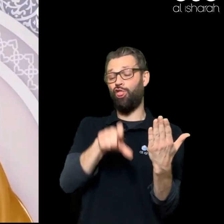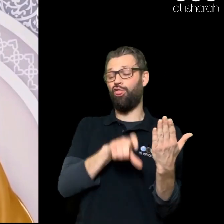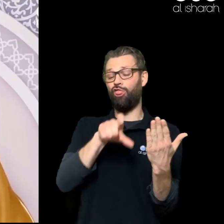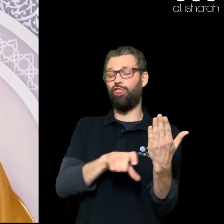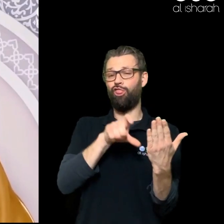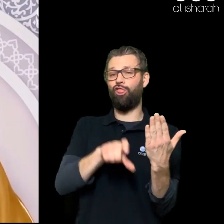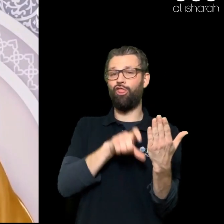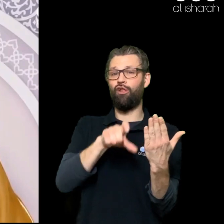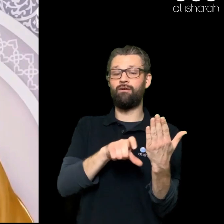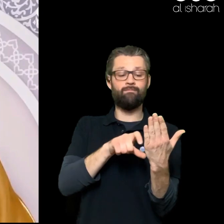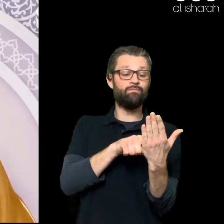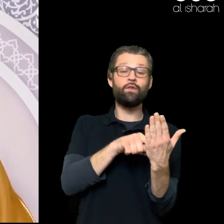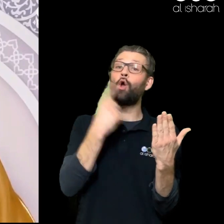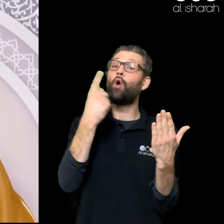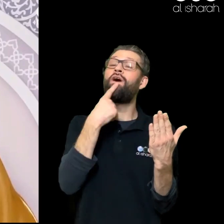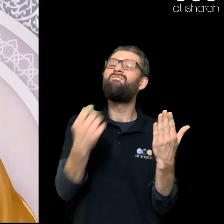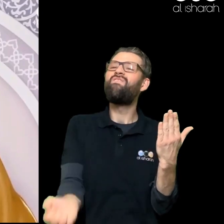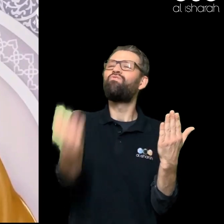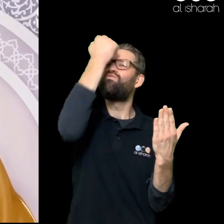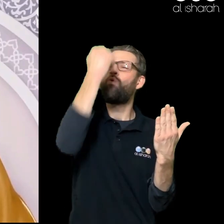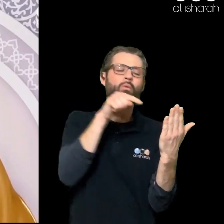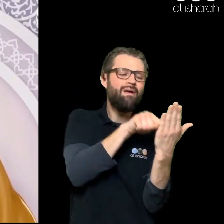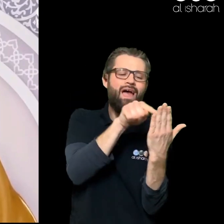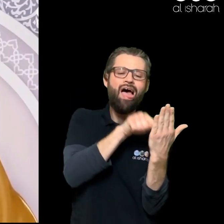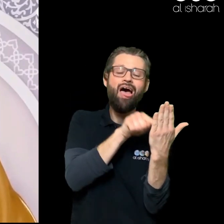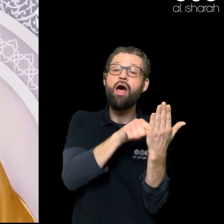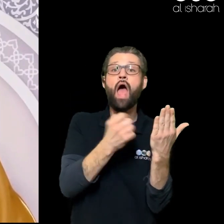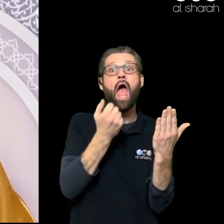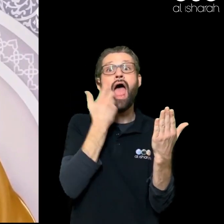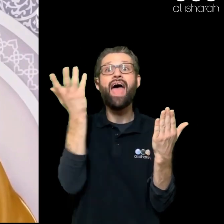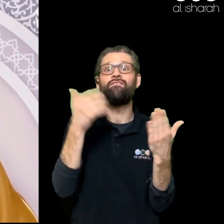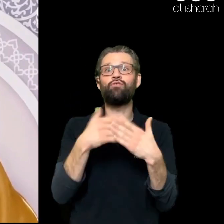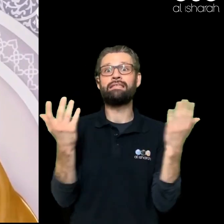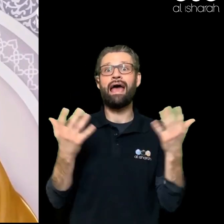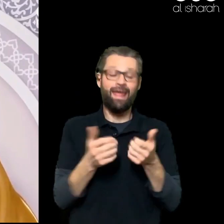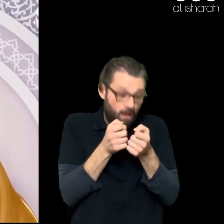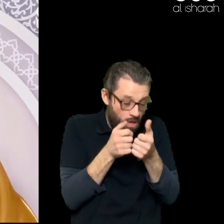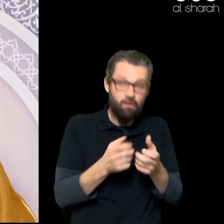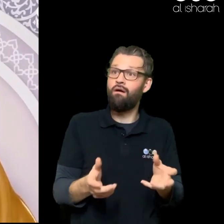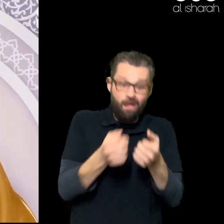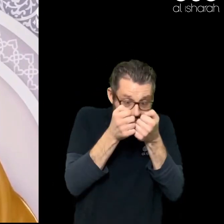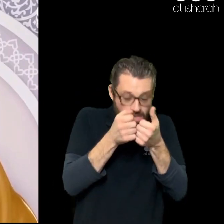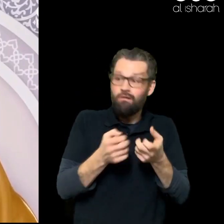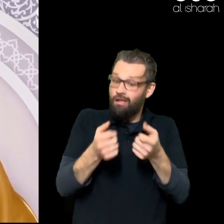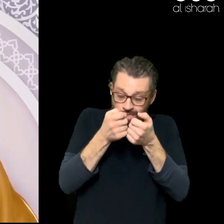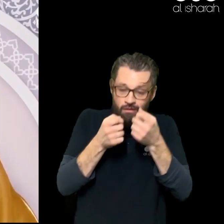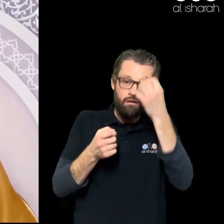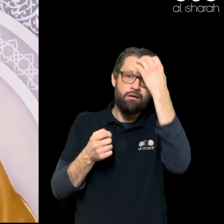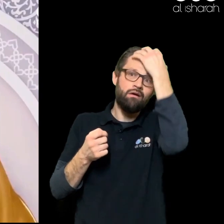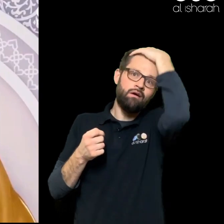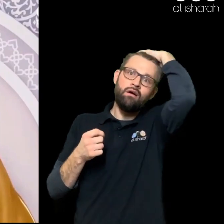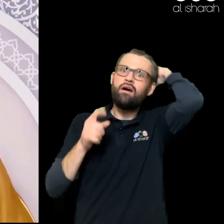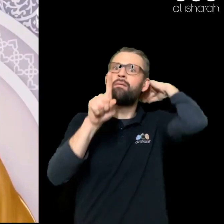Every Day We On To The Degree That Some Of Those Who Are Practicing Are Losing The Plot May